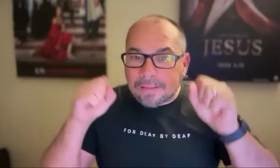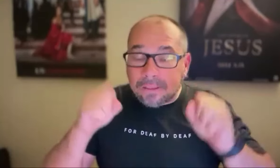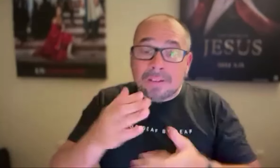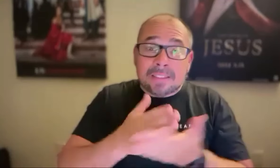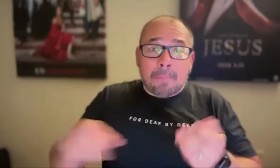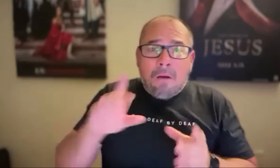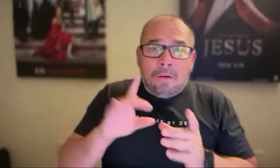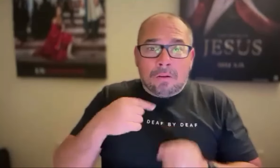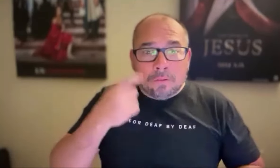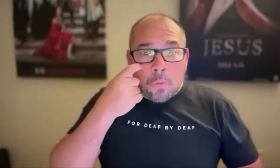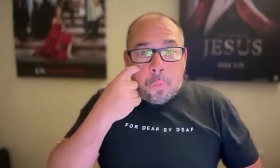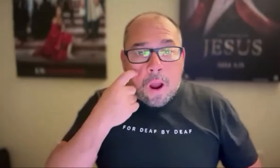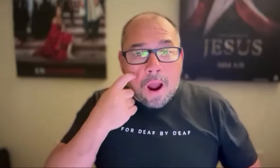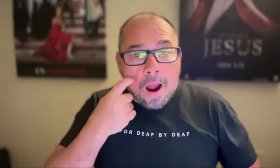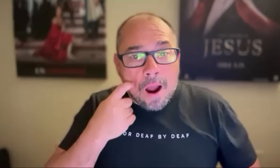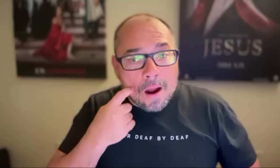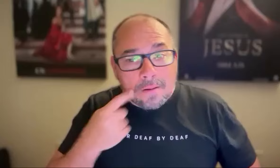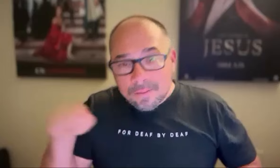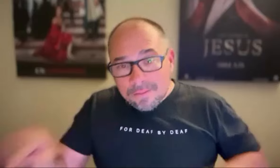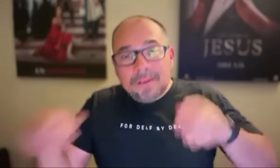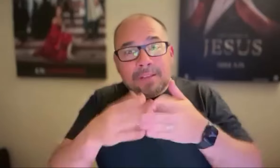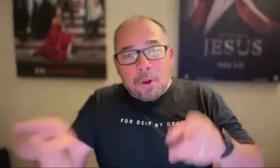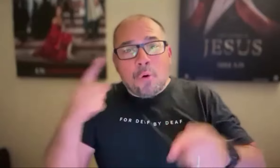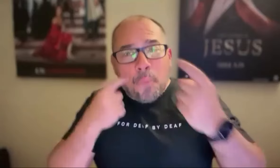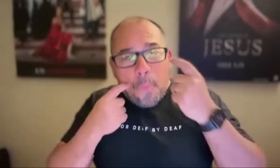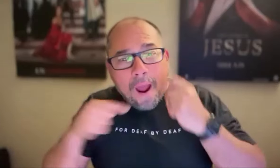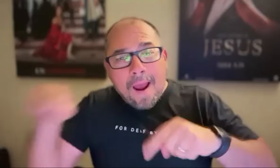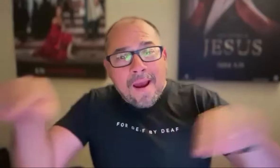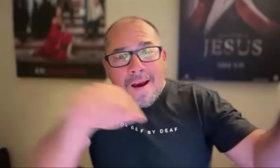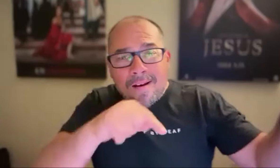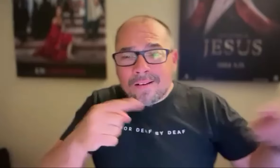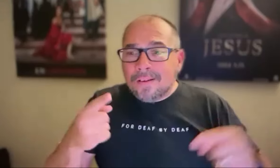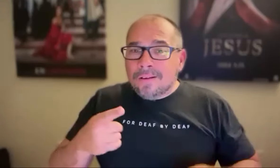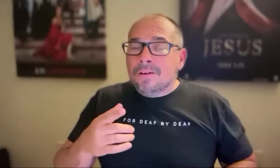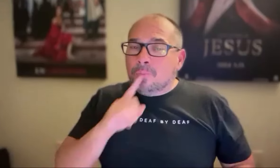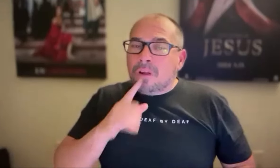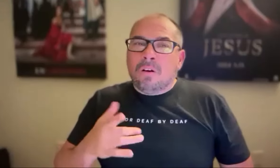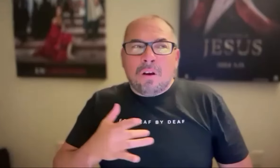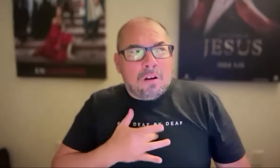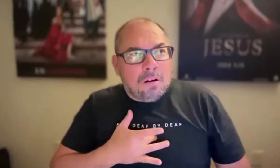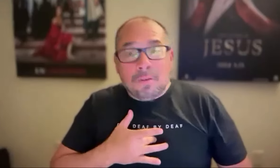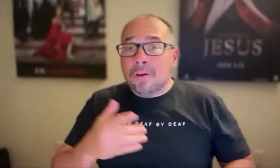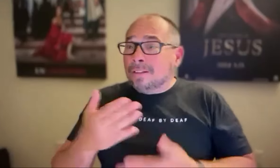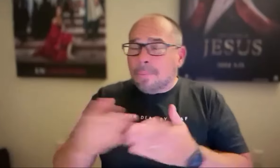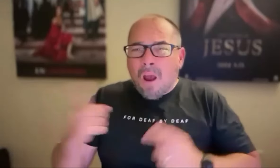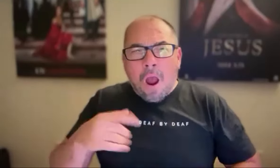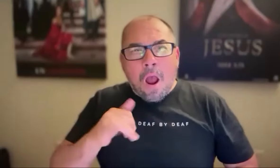thinking this is amazing. I mean, we had comments of people saying that they just could not stop crying. Some said,